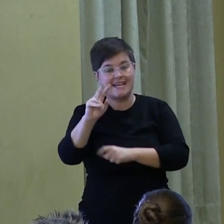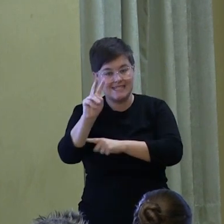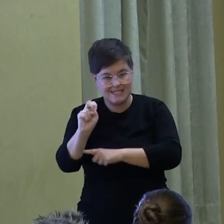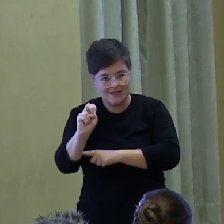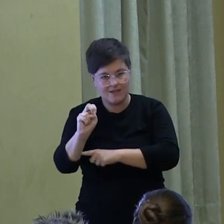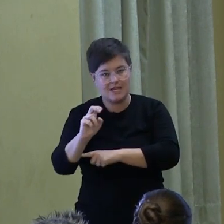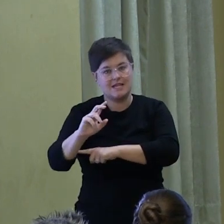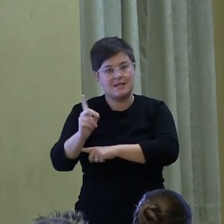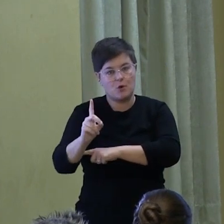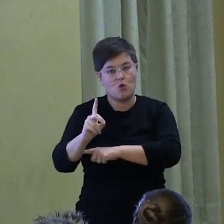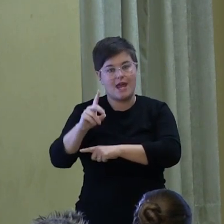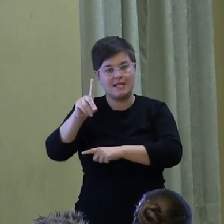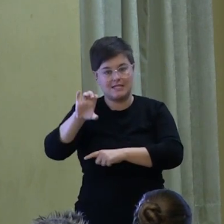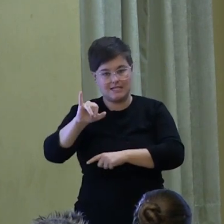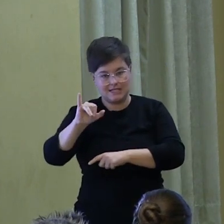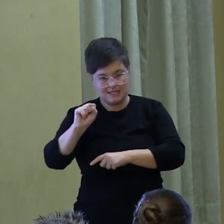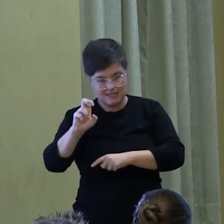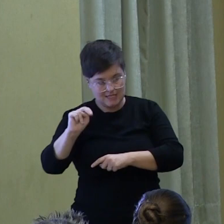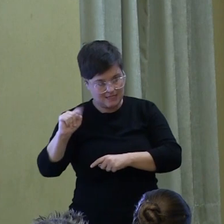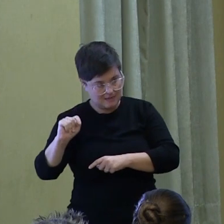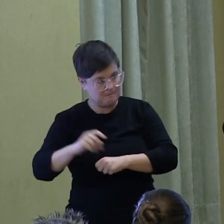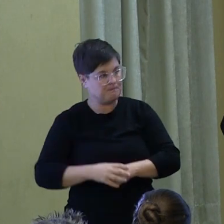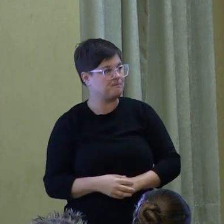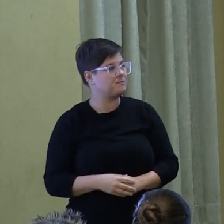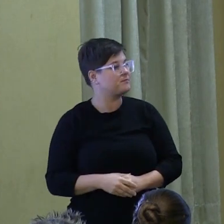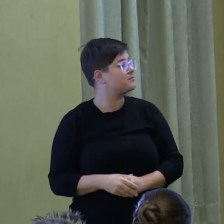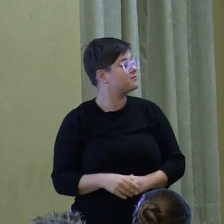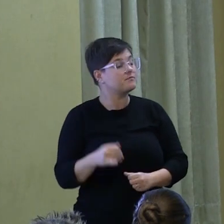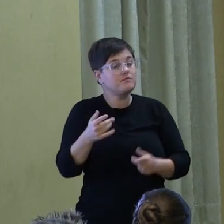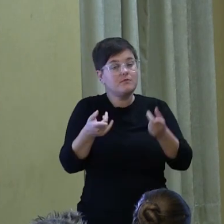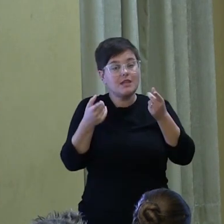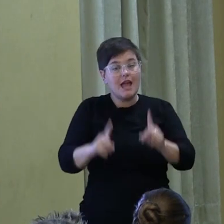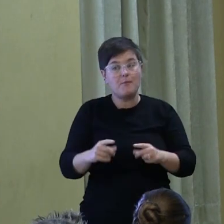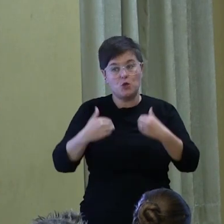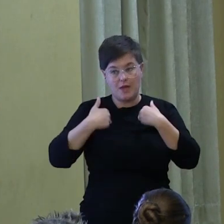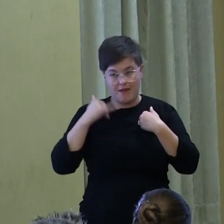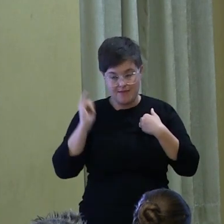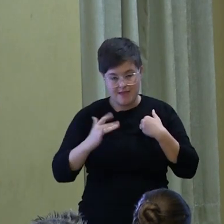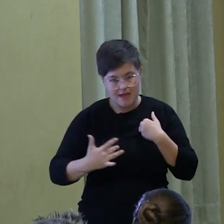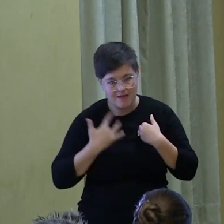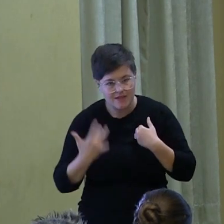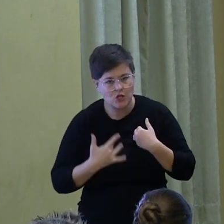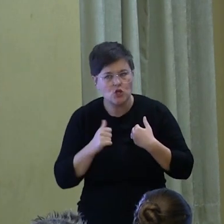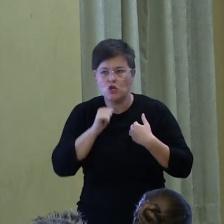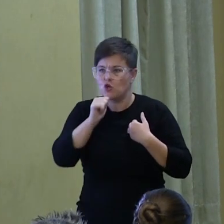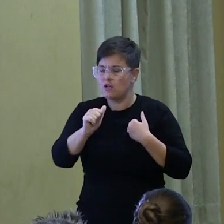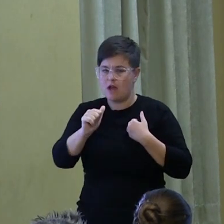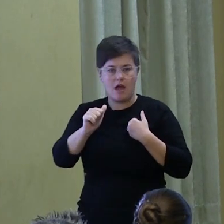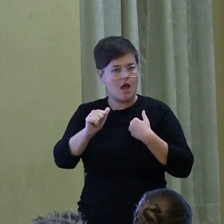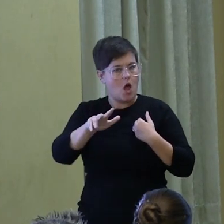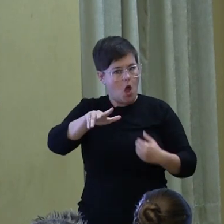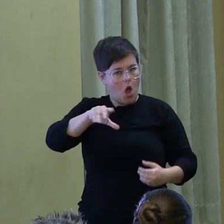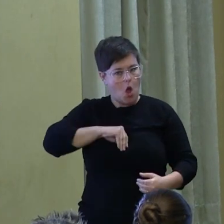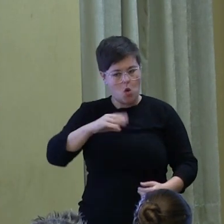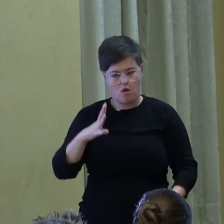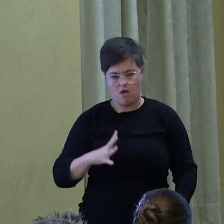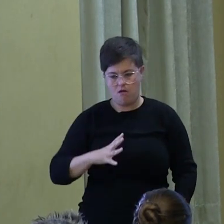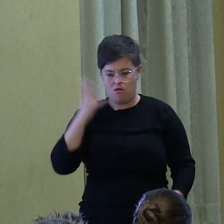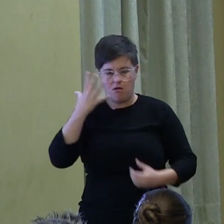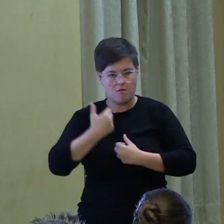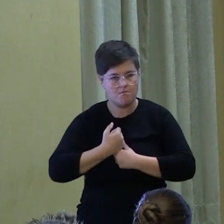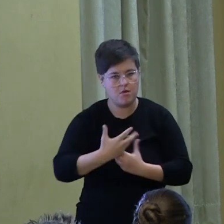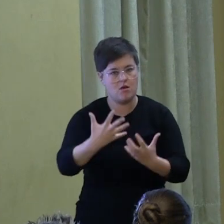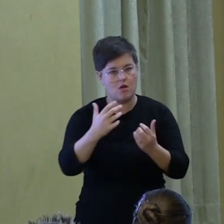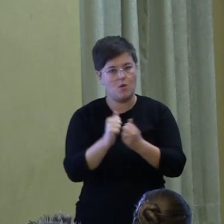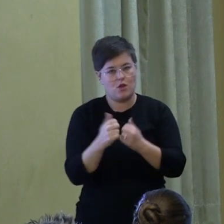democratic dissent. So when you have that sort of dissent, you're not just expressing your own dissatisfaction with the